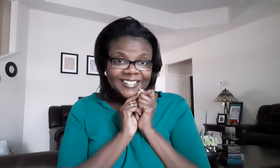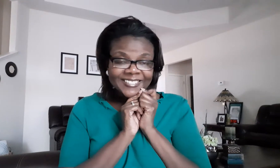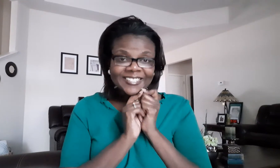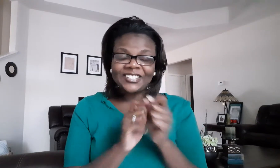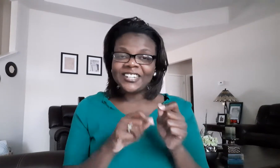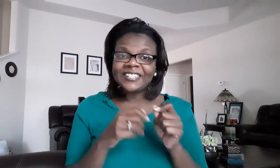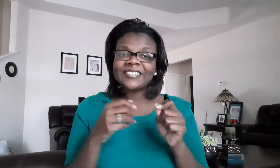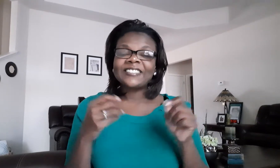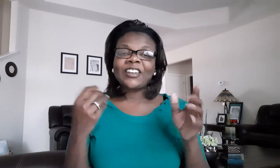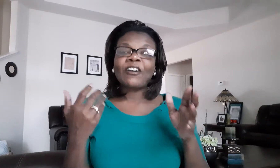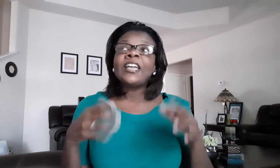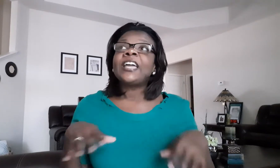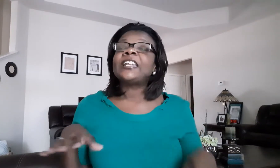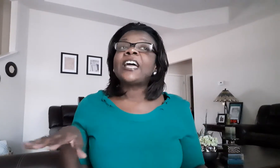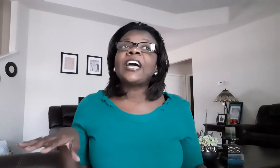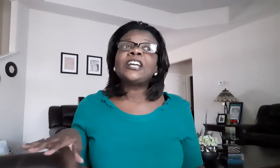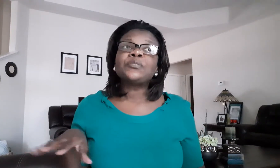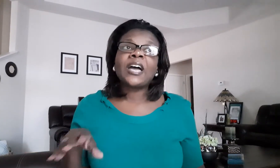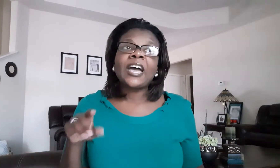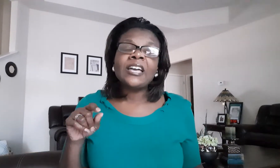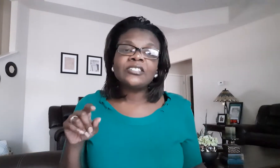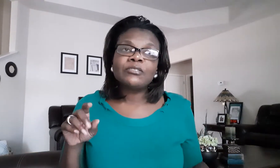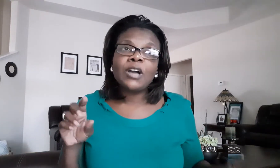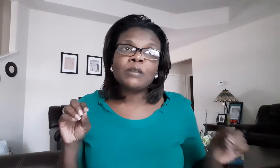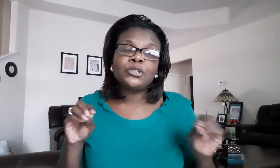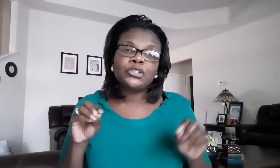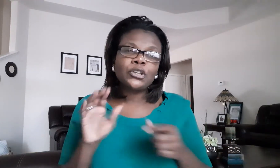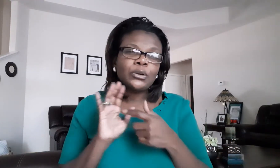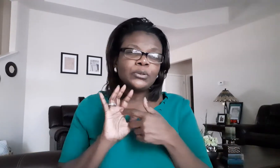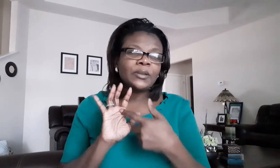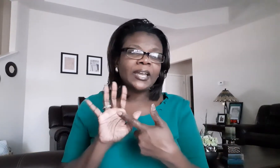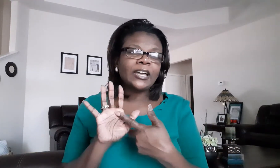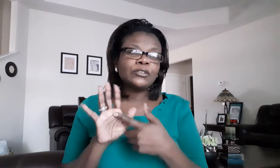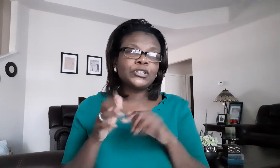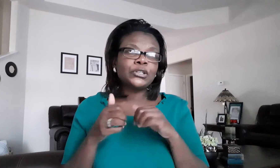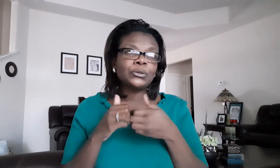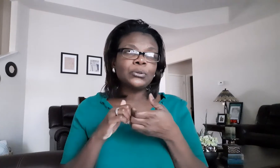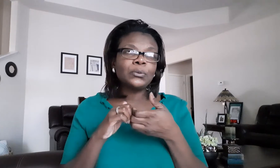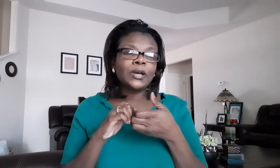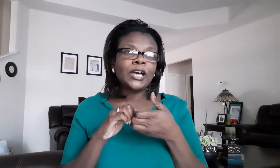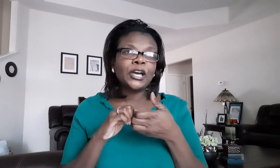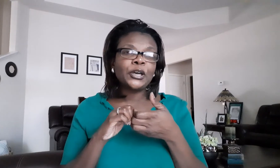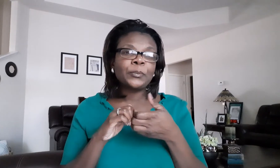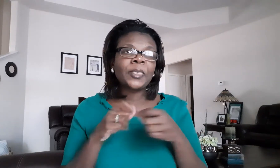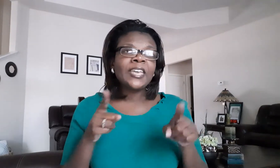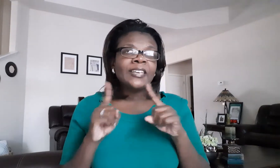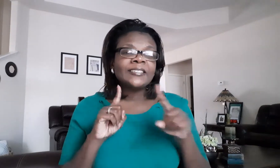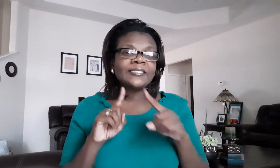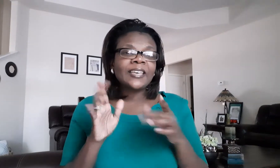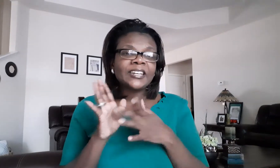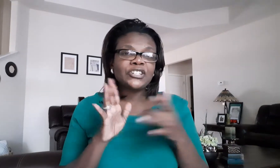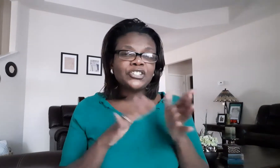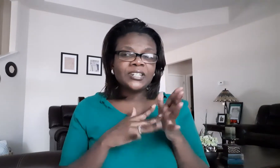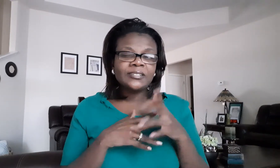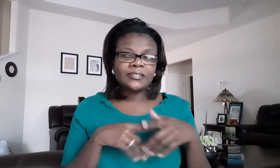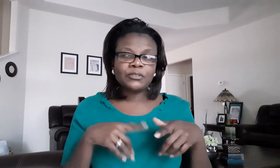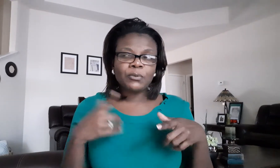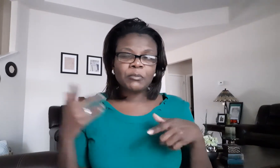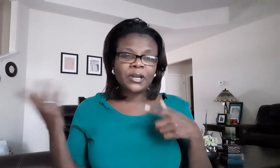jesus y'all and actually i actually um showed you how to um sign jesus in one of my